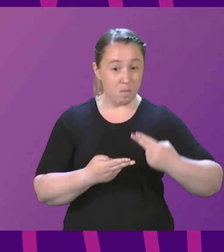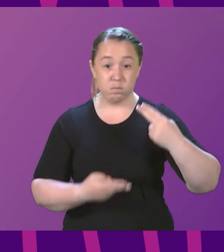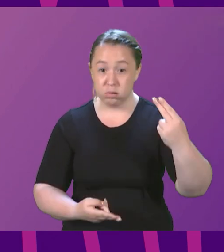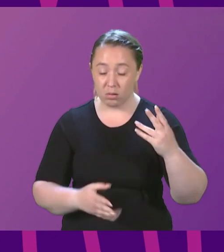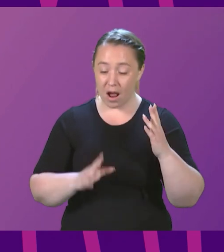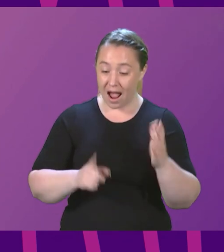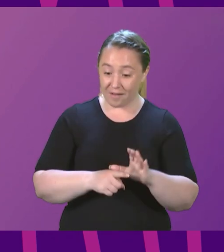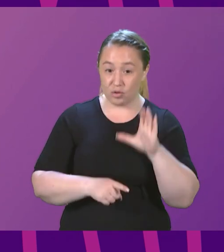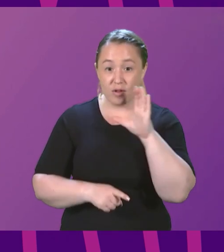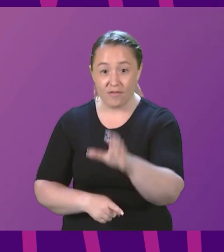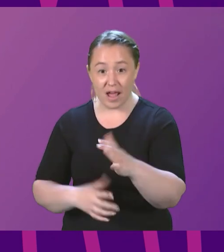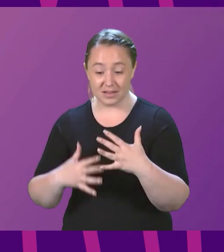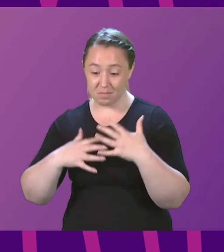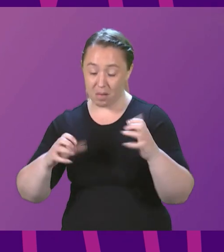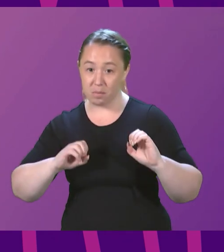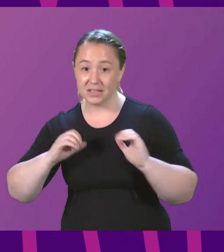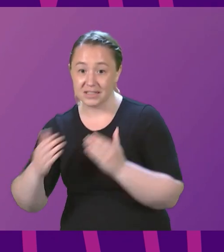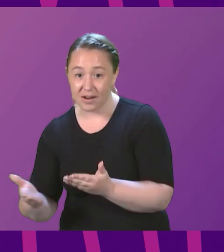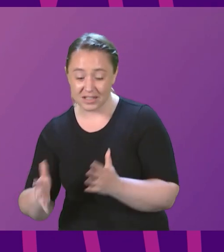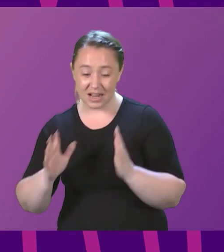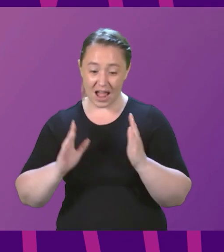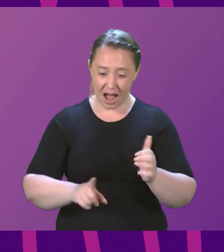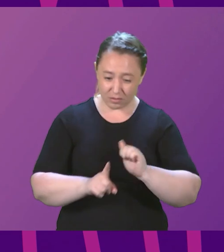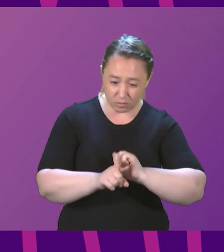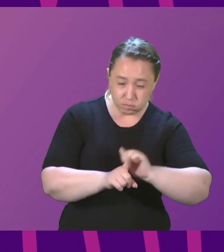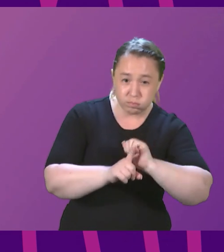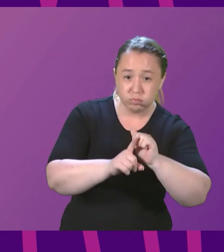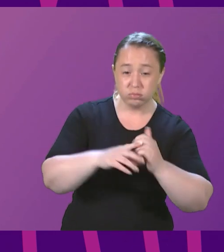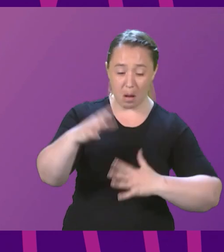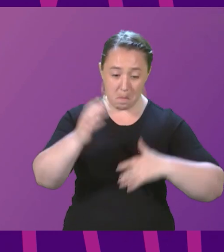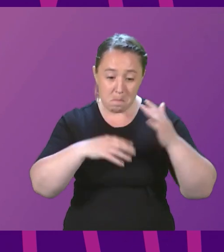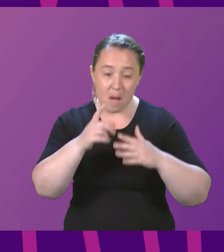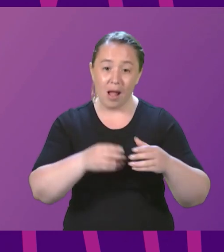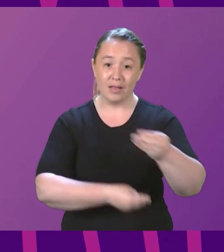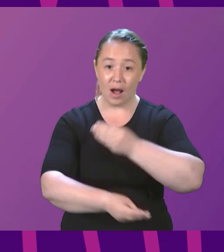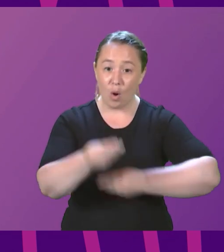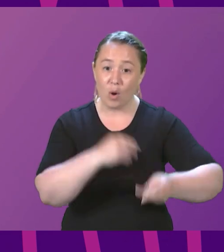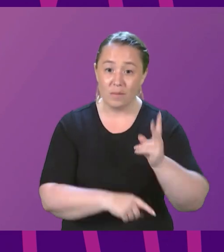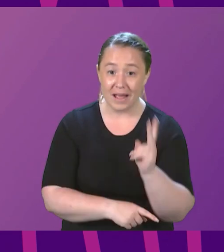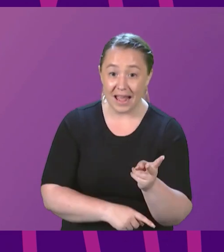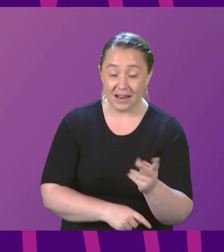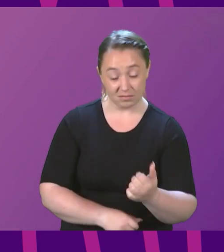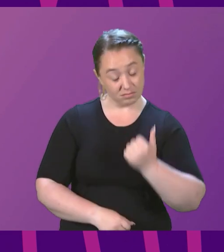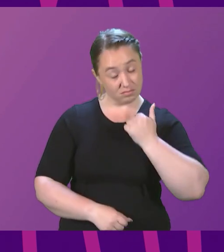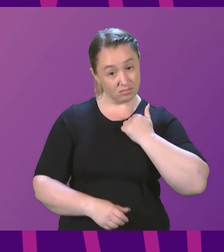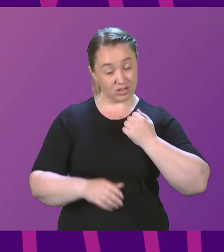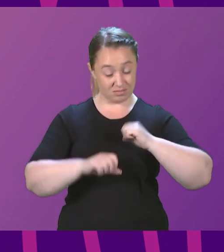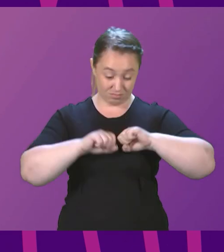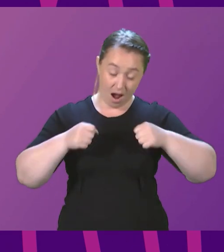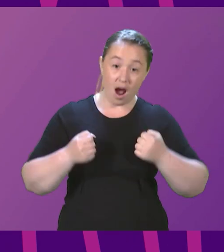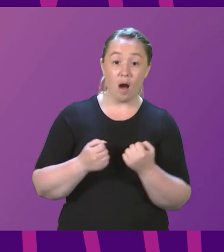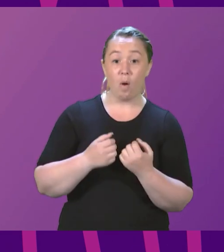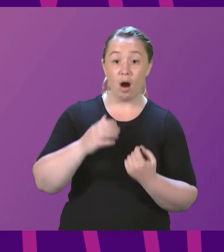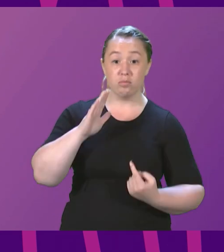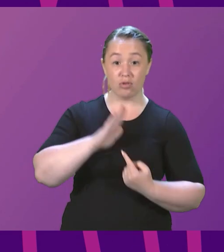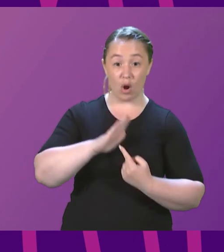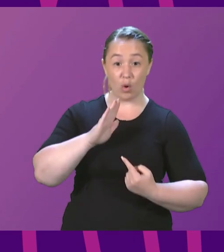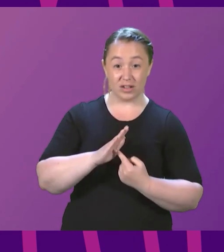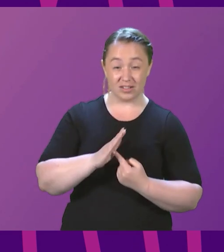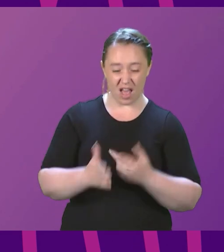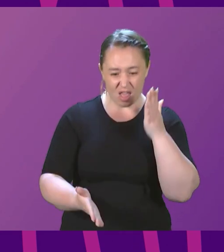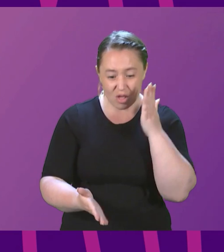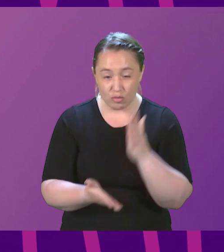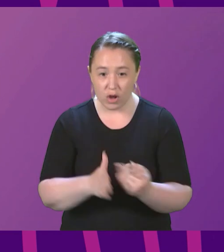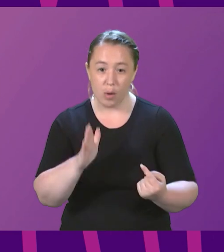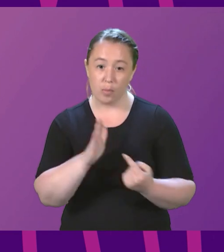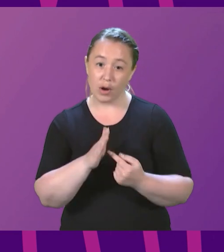services. Real work to rebuild our economy. Those are our priorities and they are the real priorities of people